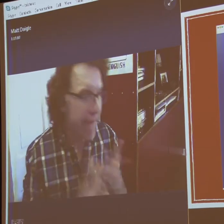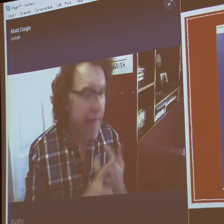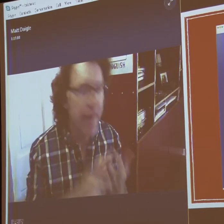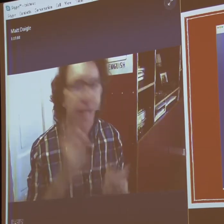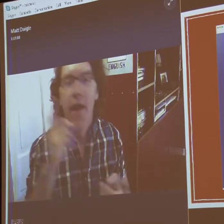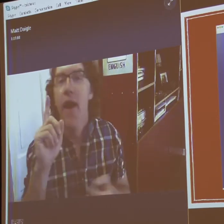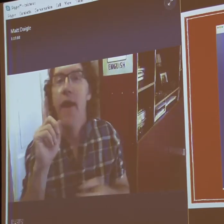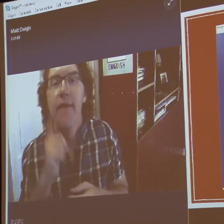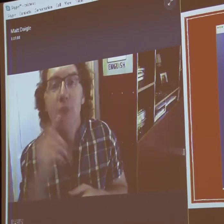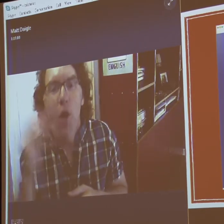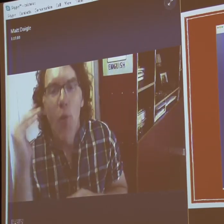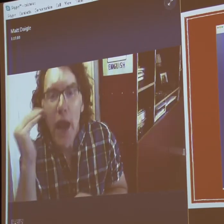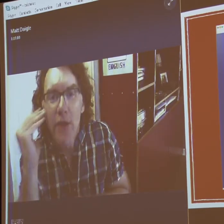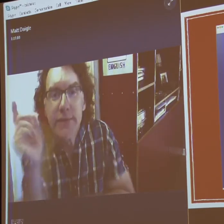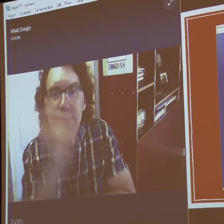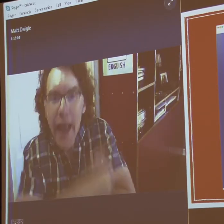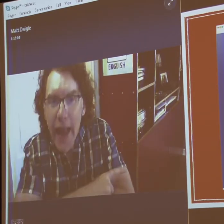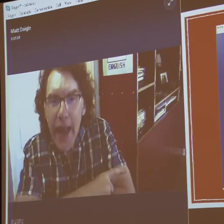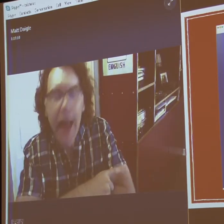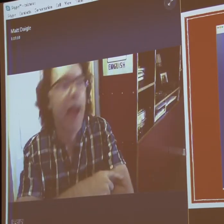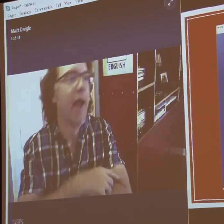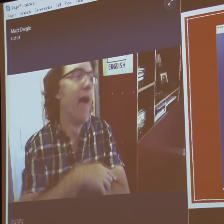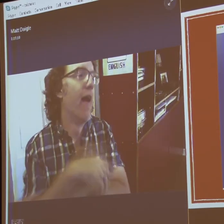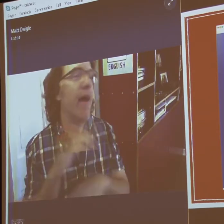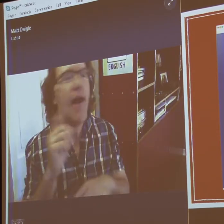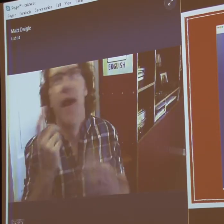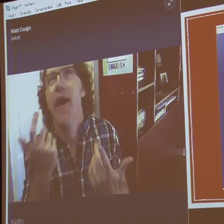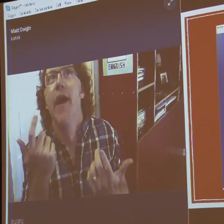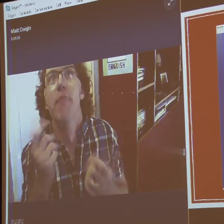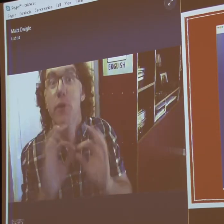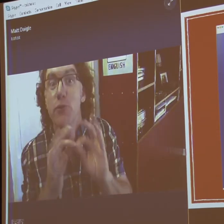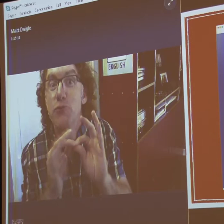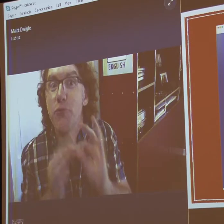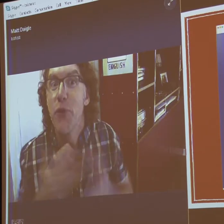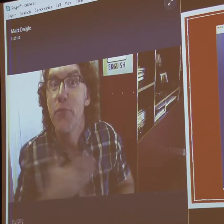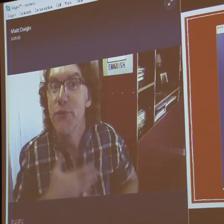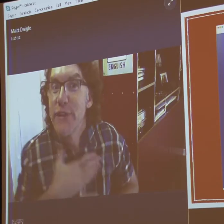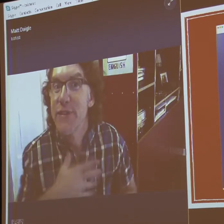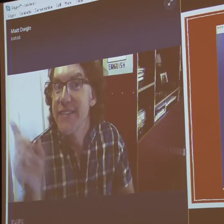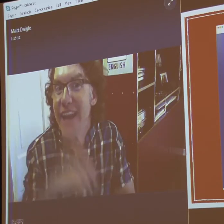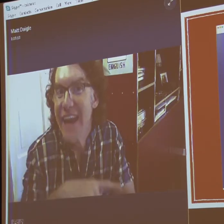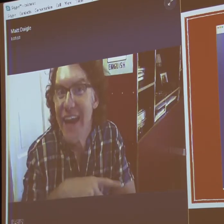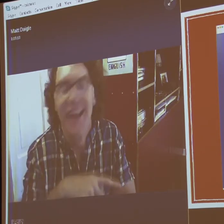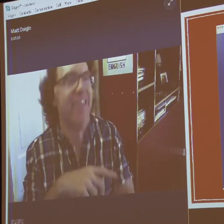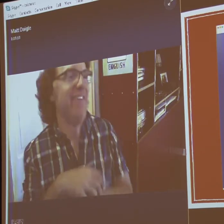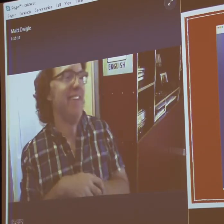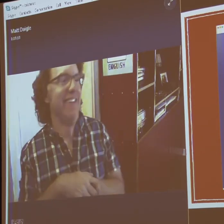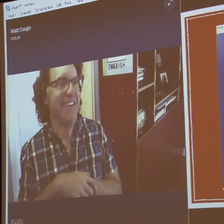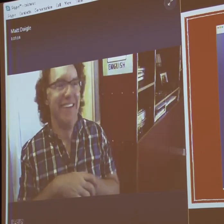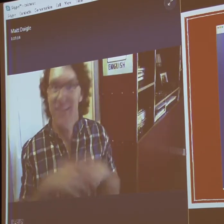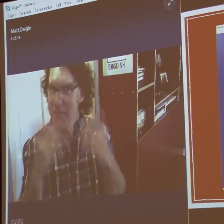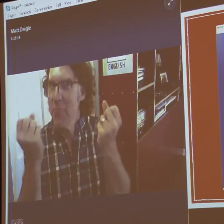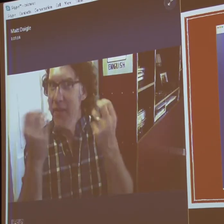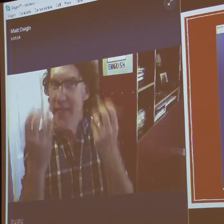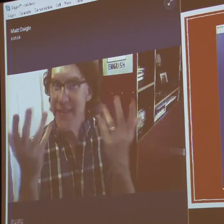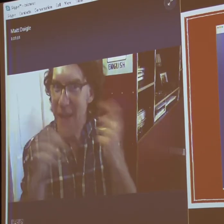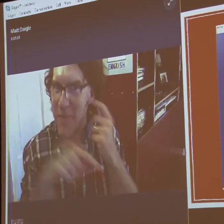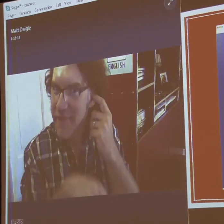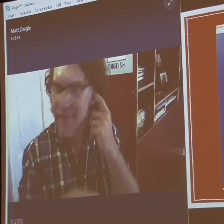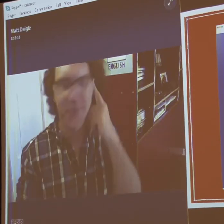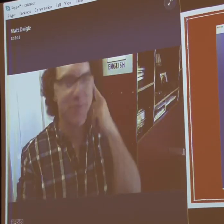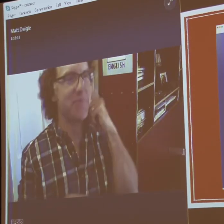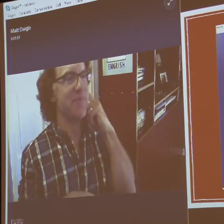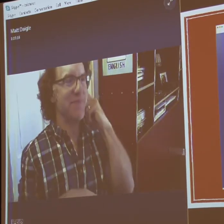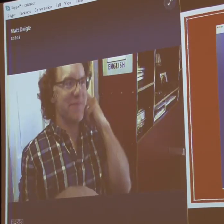the birthdays of famous Deaf people, Deaf Awareness Day, Interpreter Appreciation Day. Gotta have